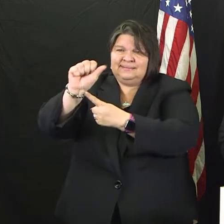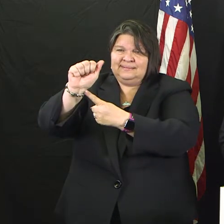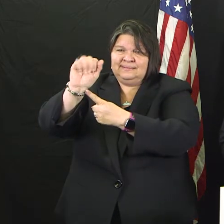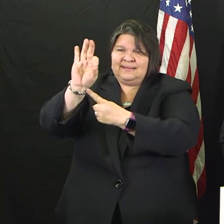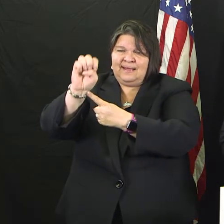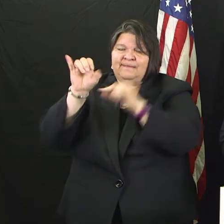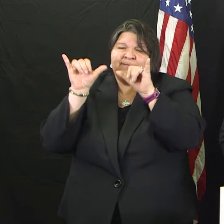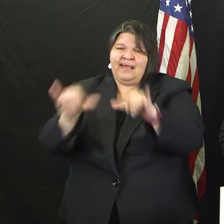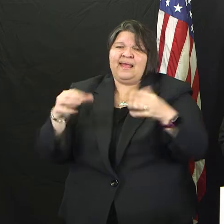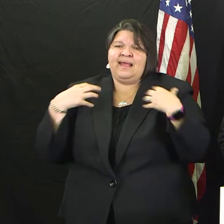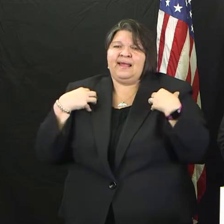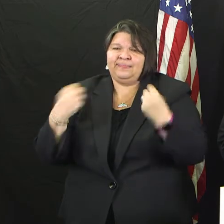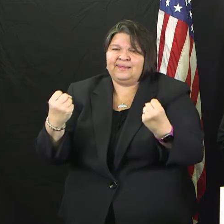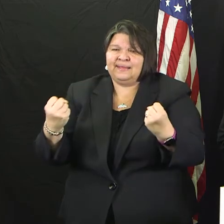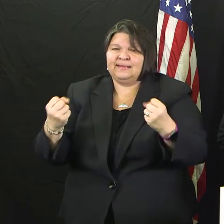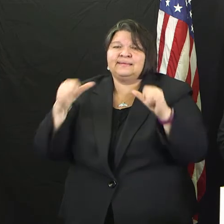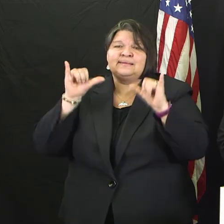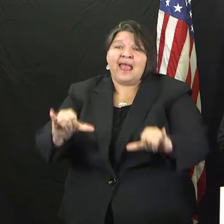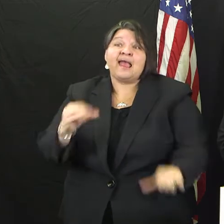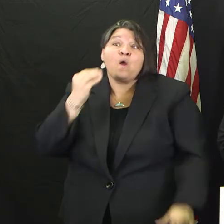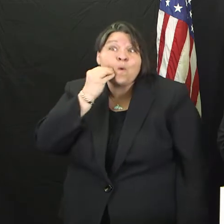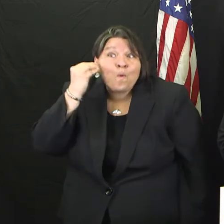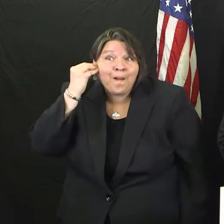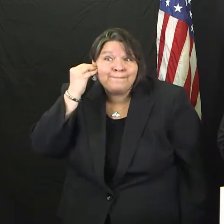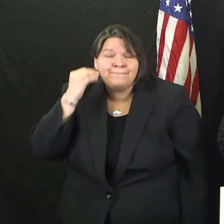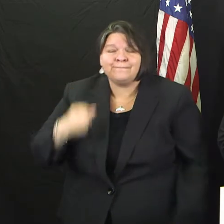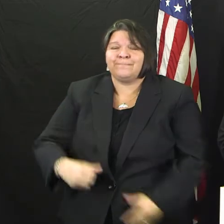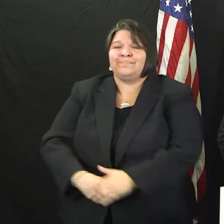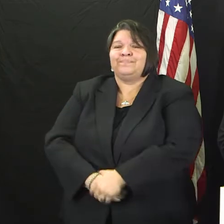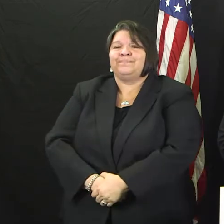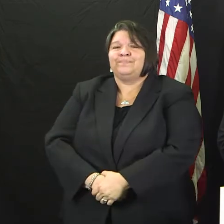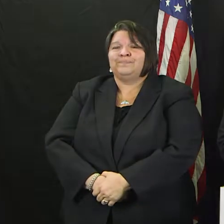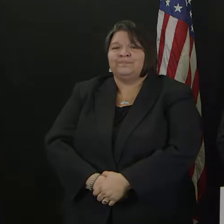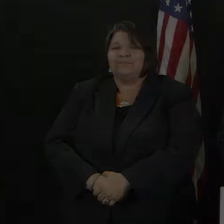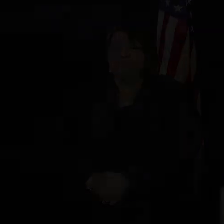happy. You